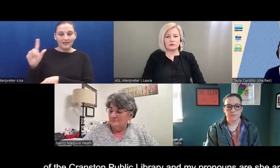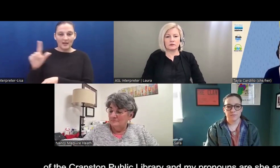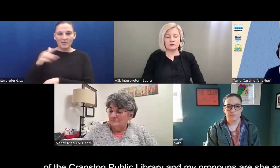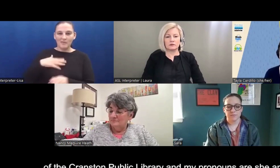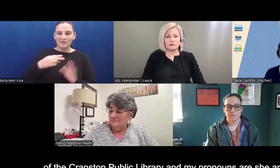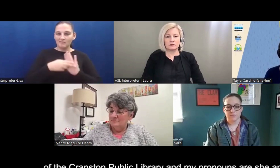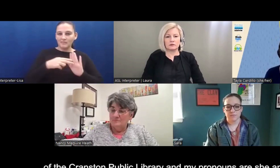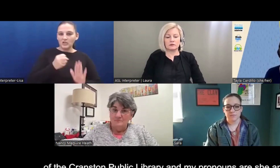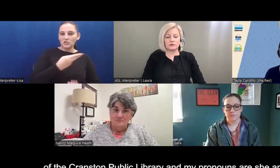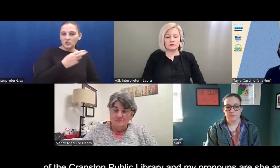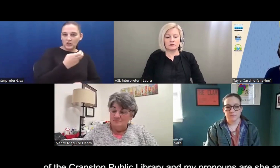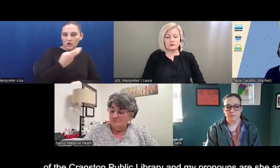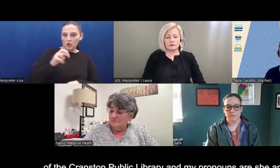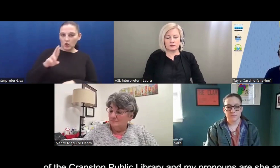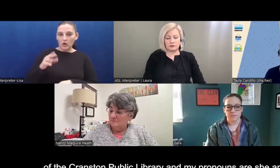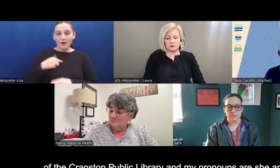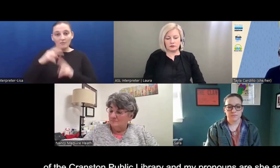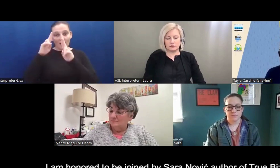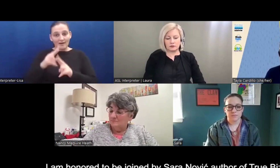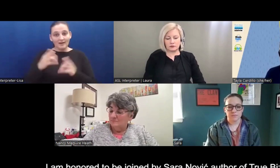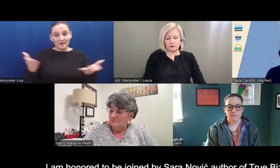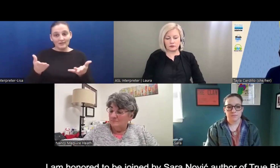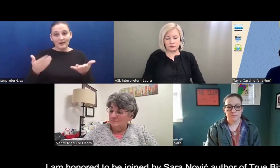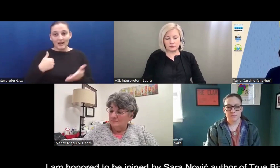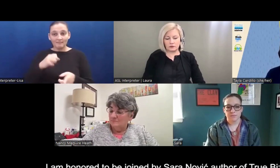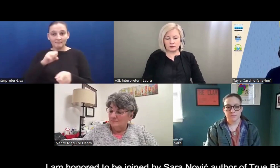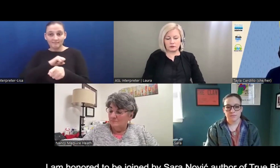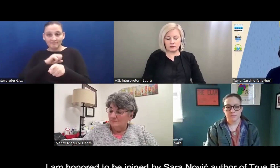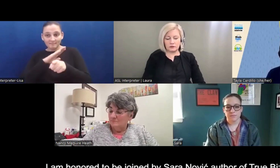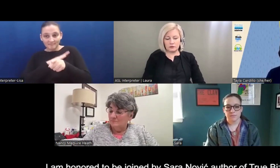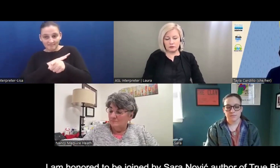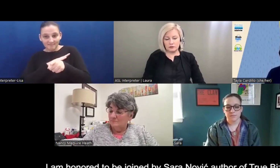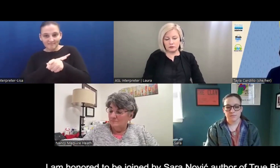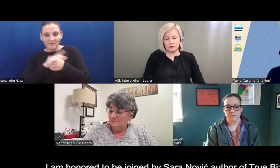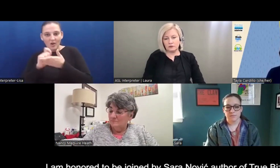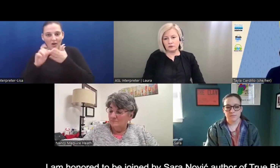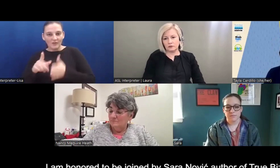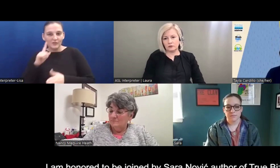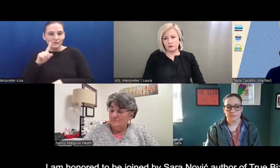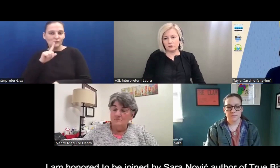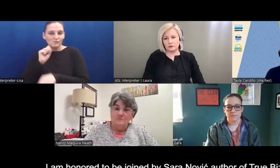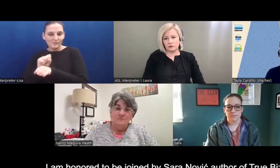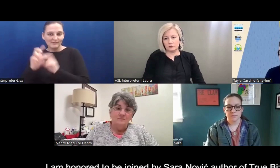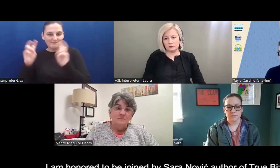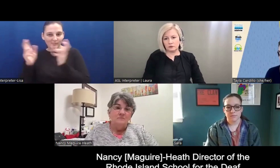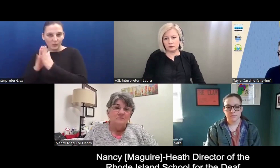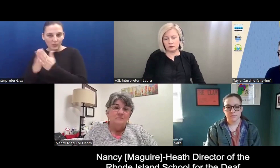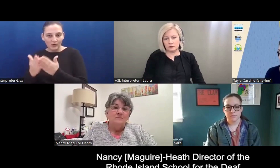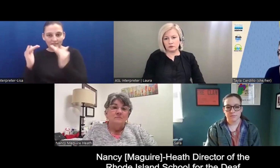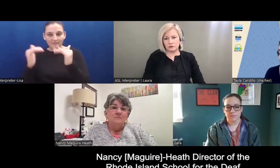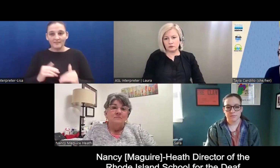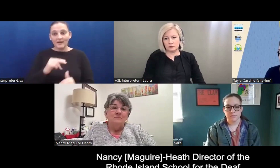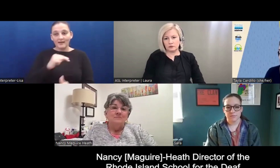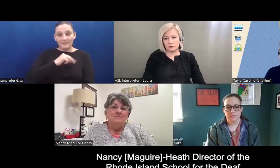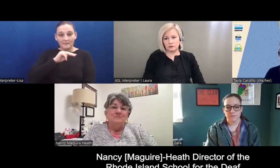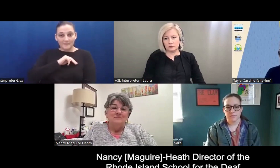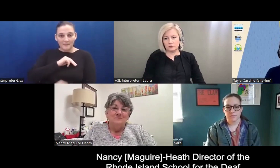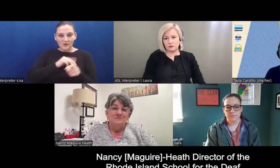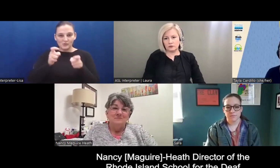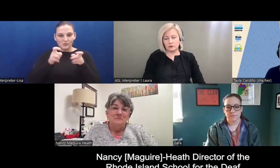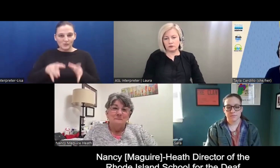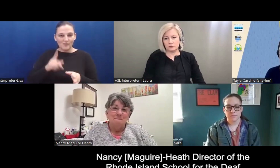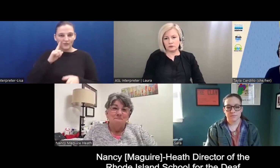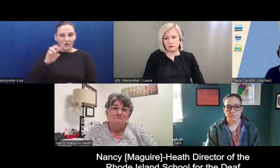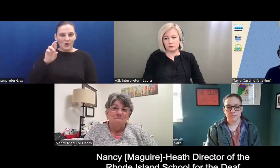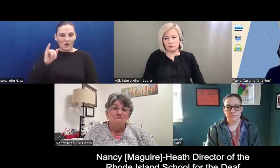I'm honored to be joined today by Sarah Novich, author of True Biz, and Nancy Marjorie Heath, director of the Rhode Island